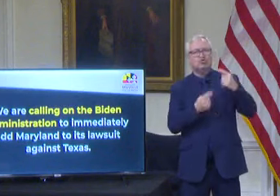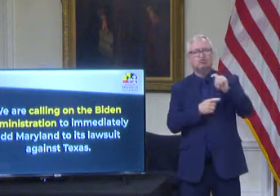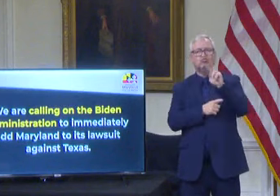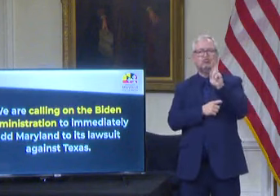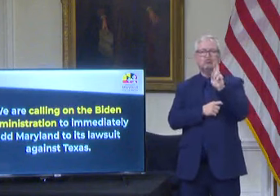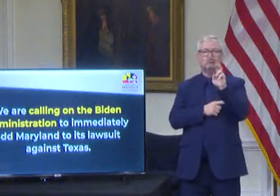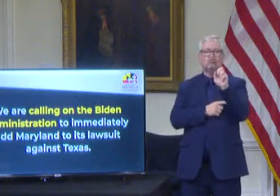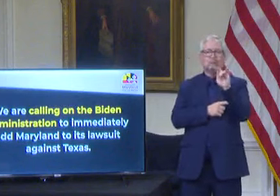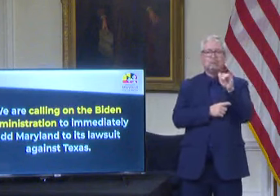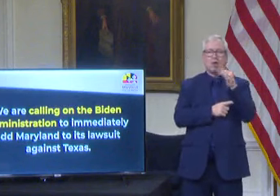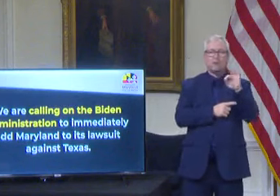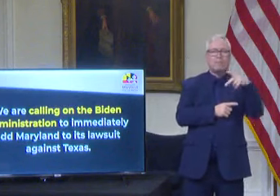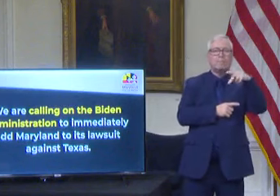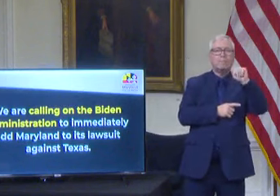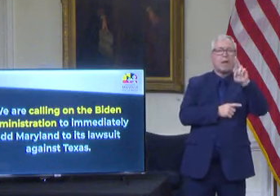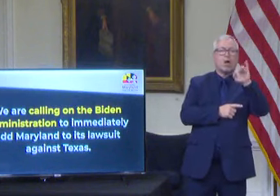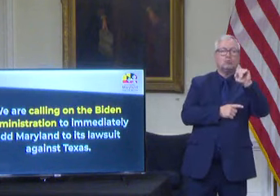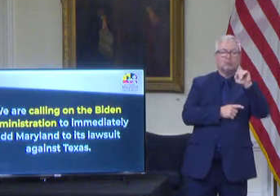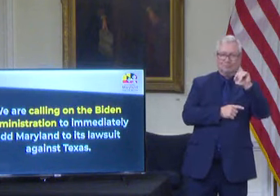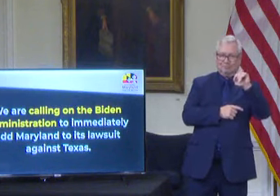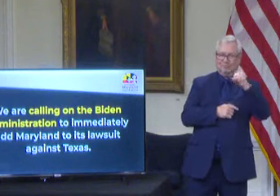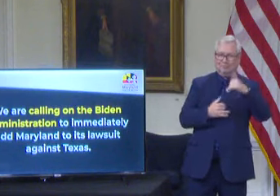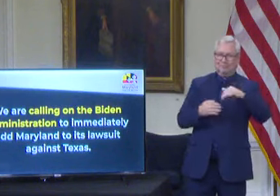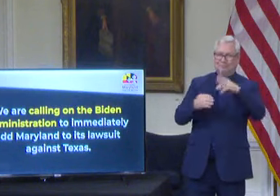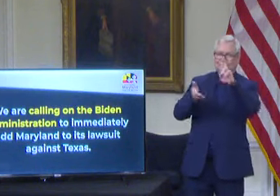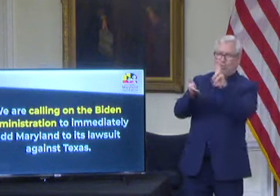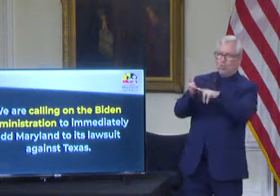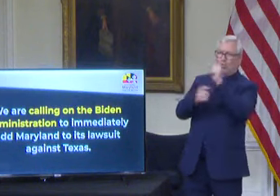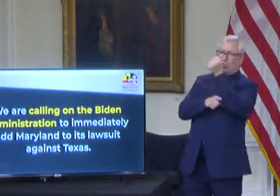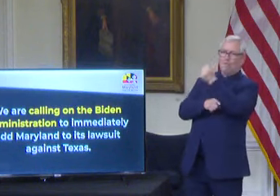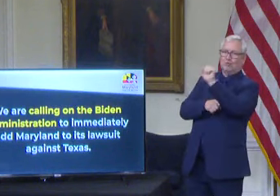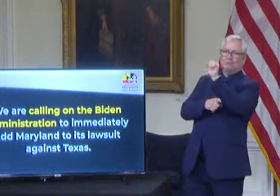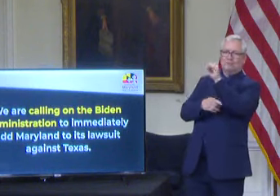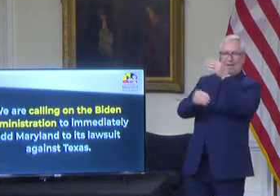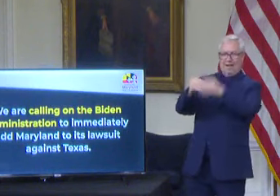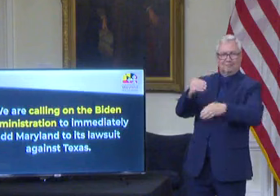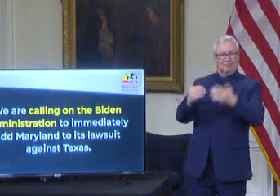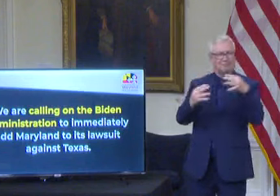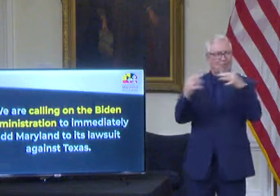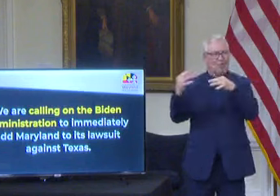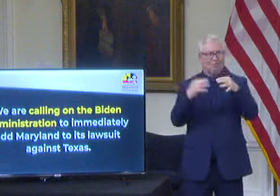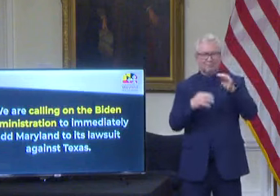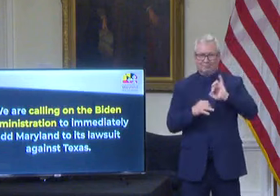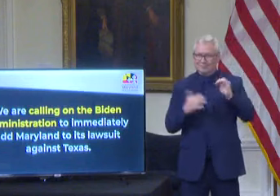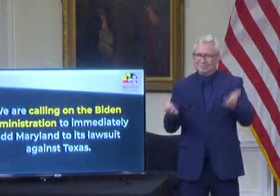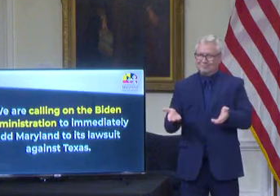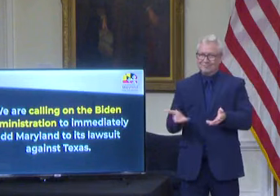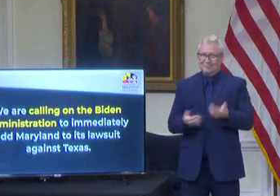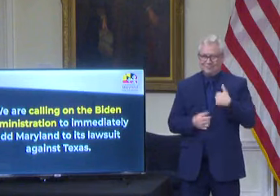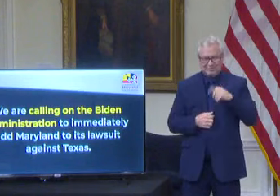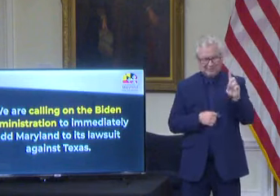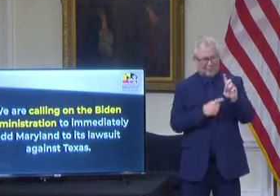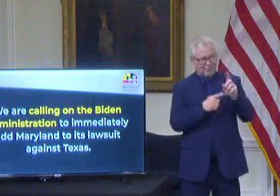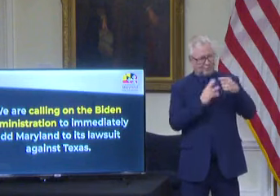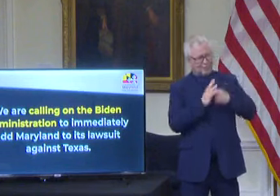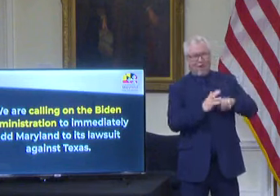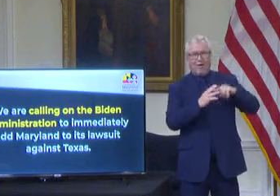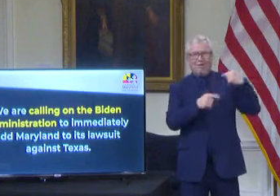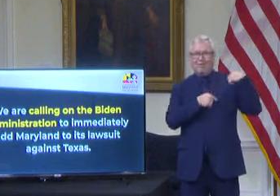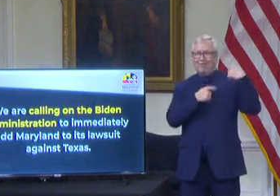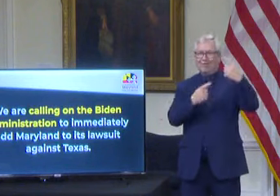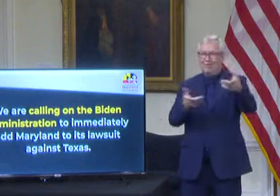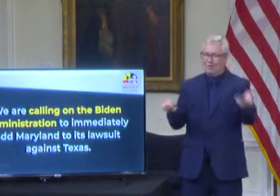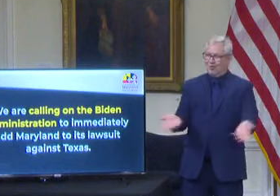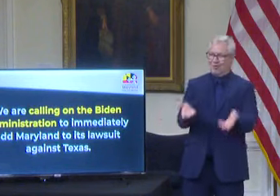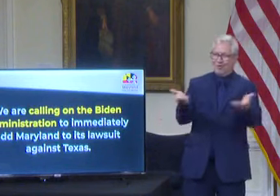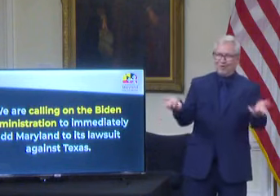Revolutionary War. American democracy literally began right here in this very place. And yet,